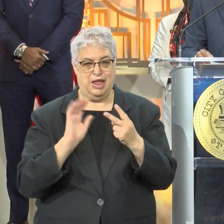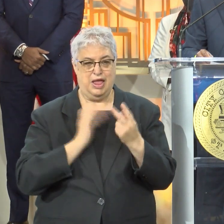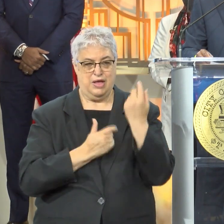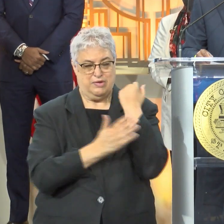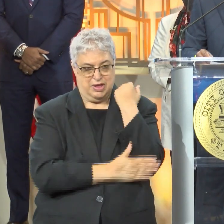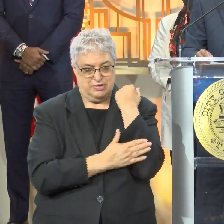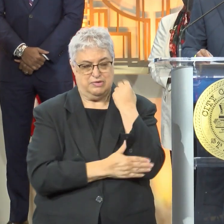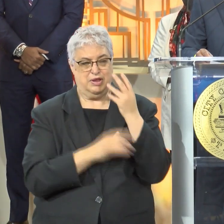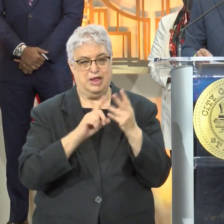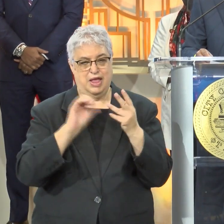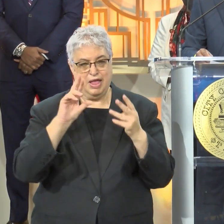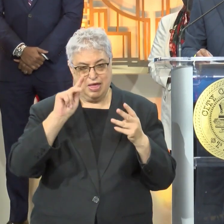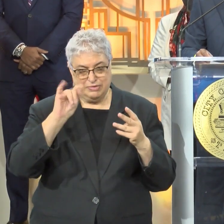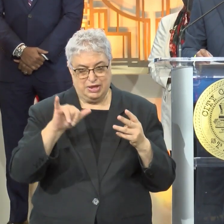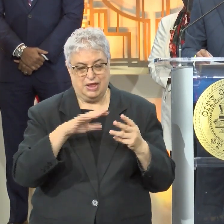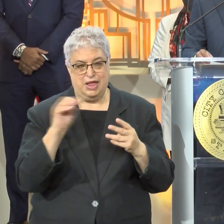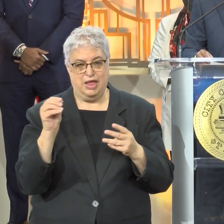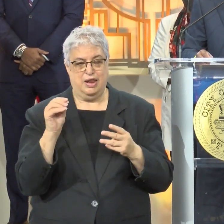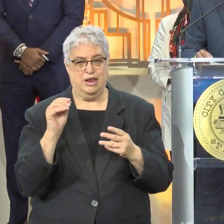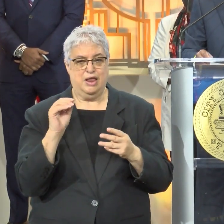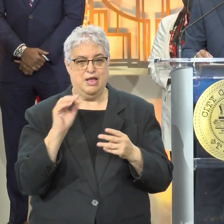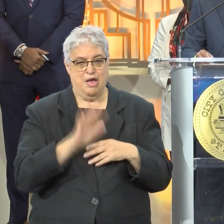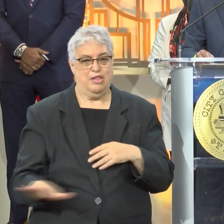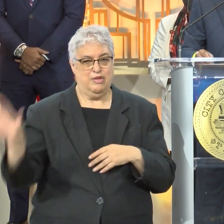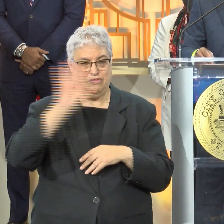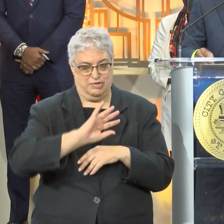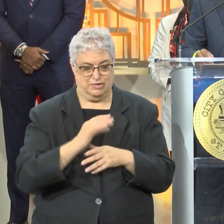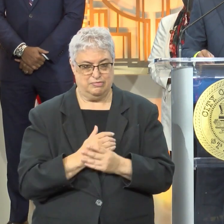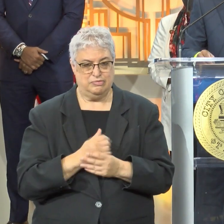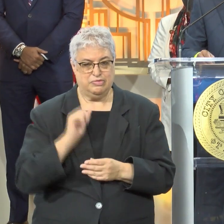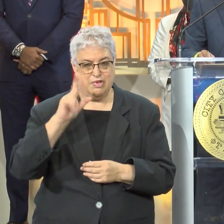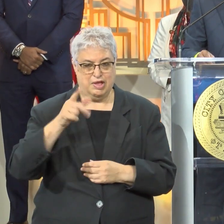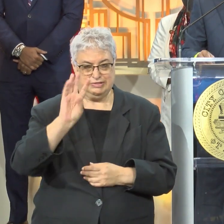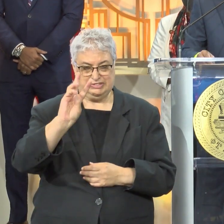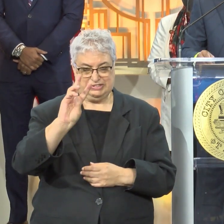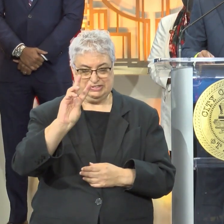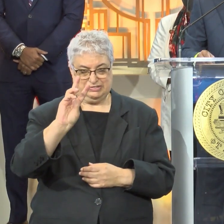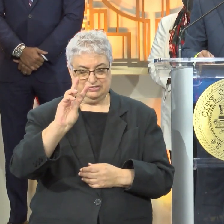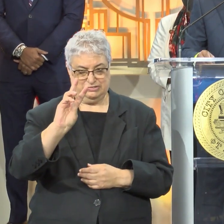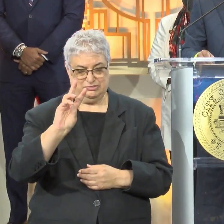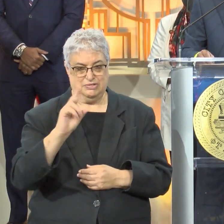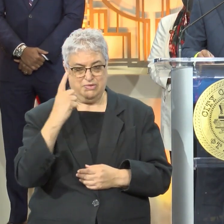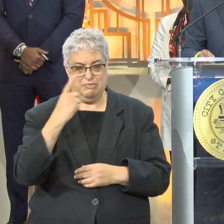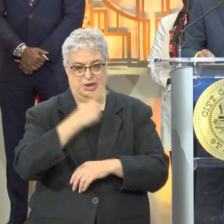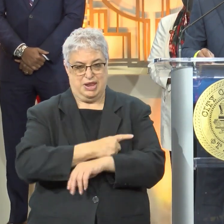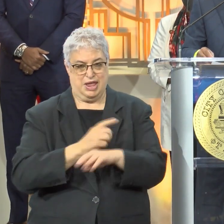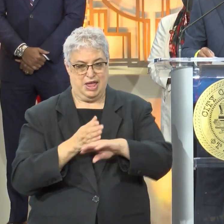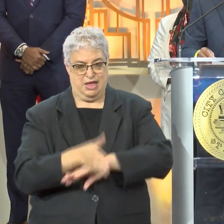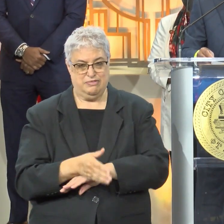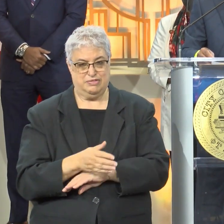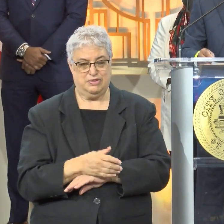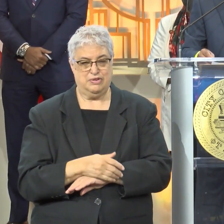our country, and county, and quite frankly, all over. On August 6th this year, one day after the anniversary of